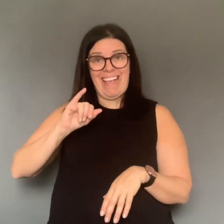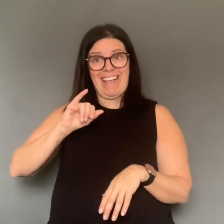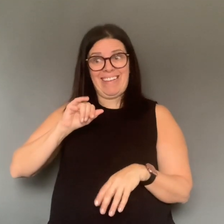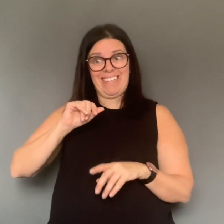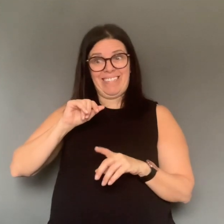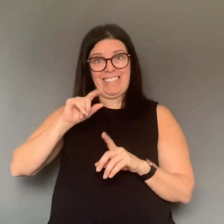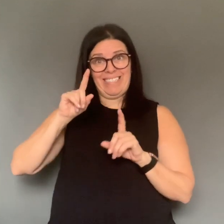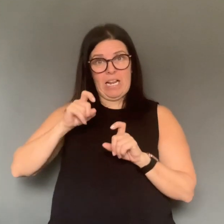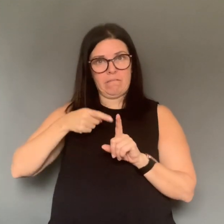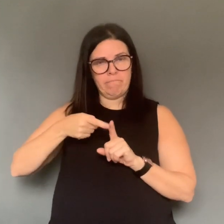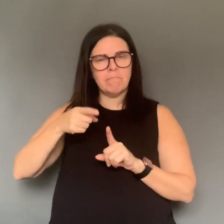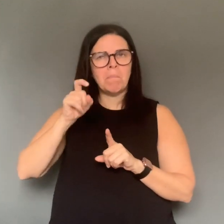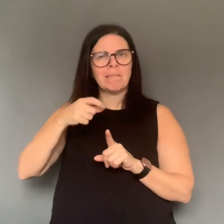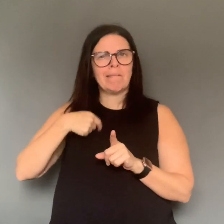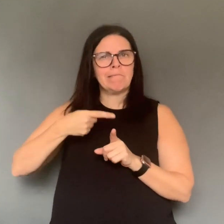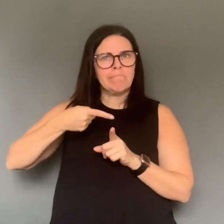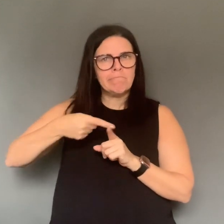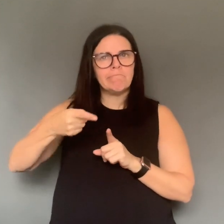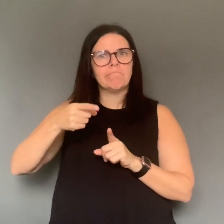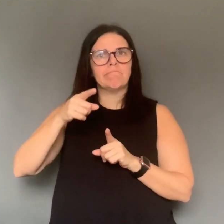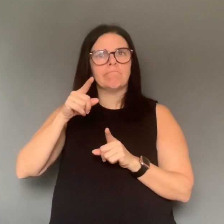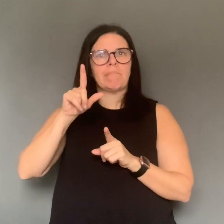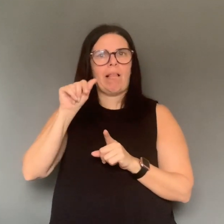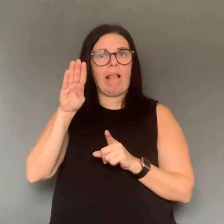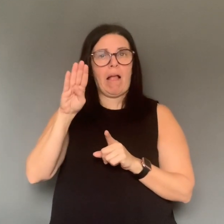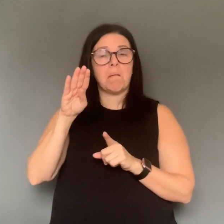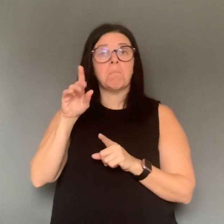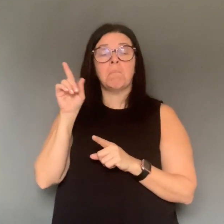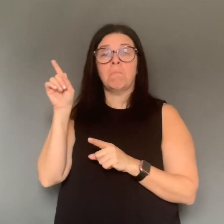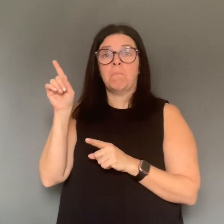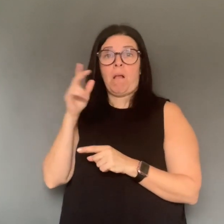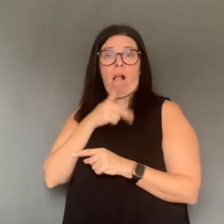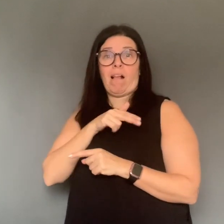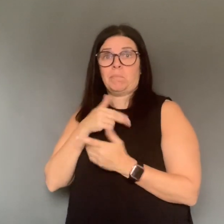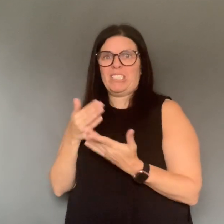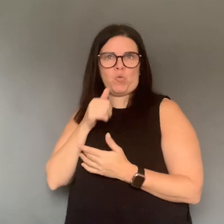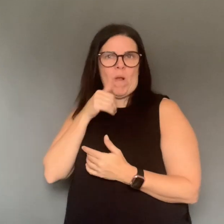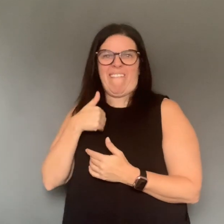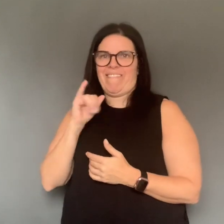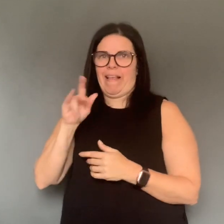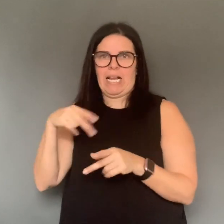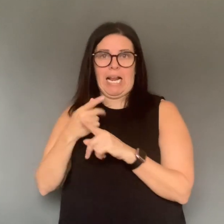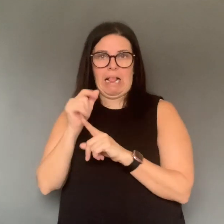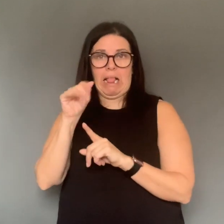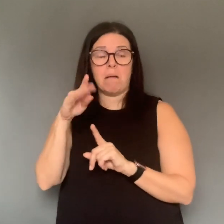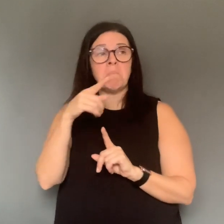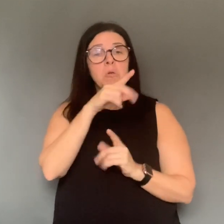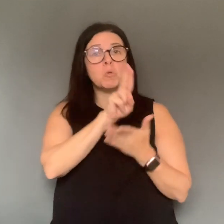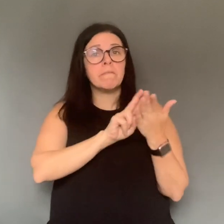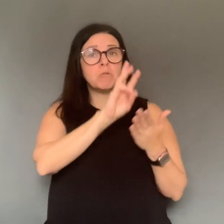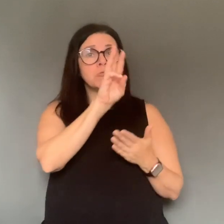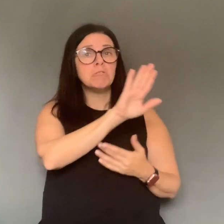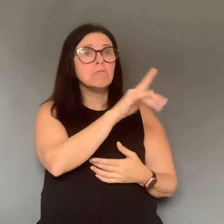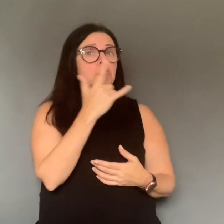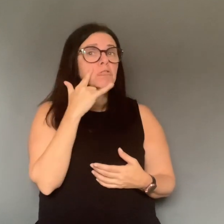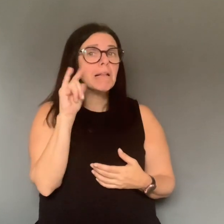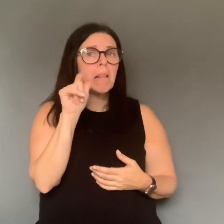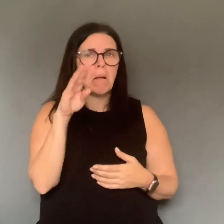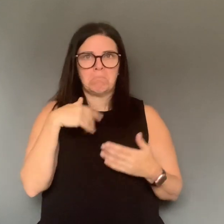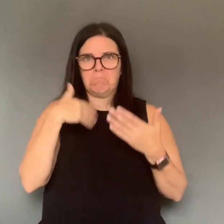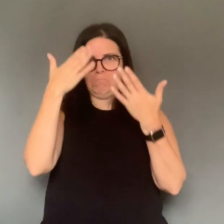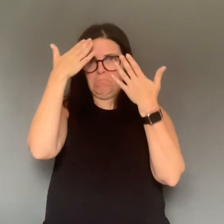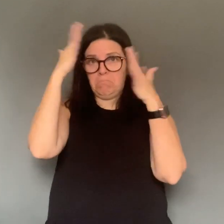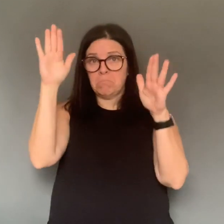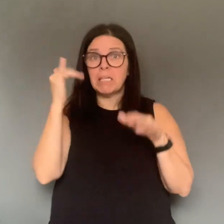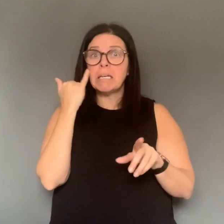don't make those decisions where labs are open and which lab could test. What I know is these type of tests requires a